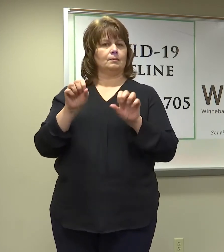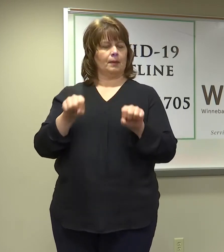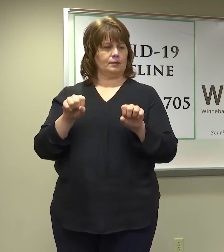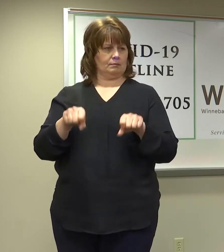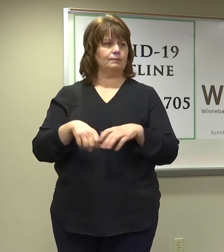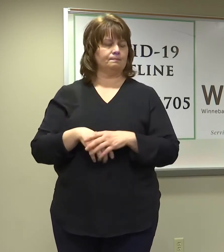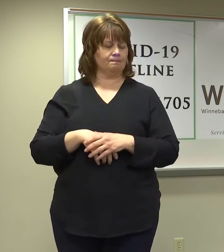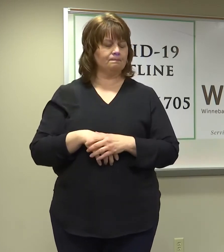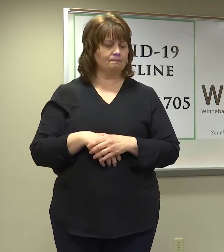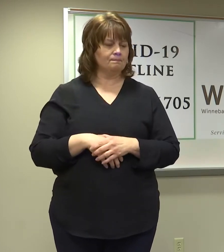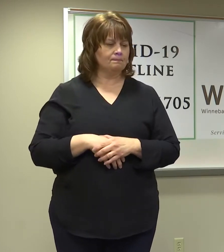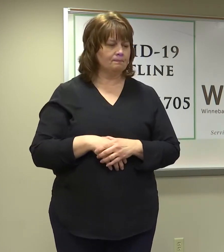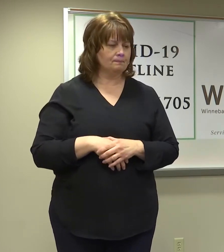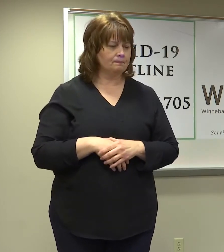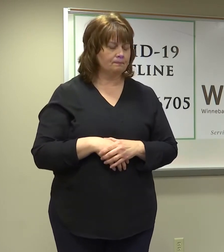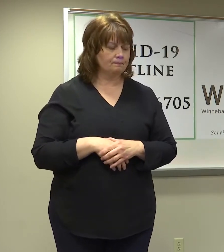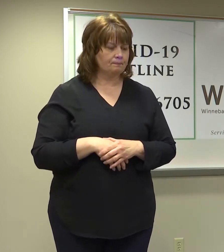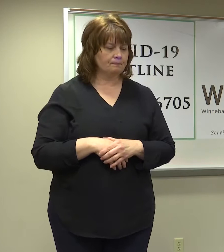as possible.